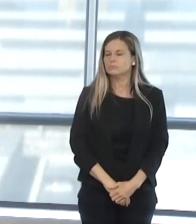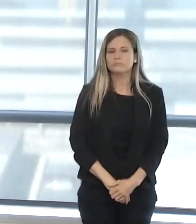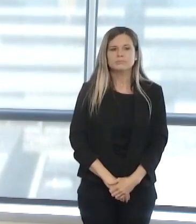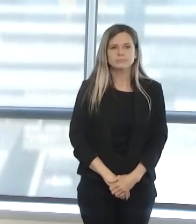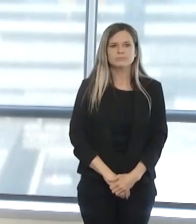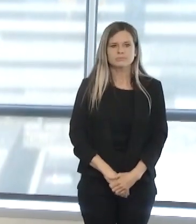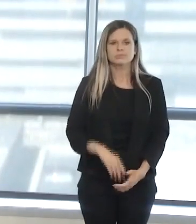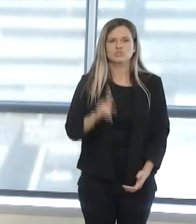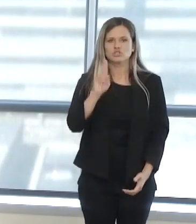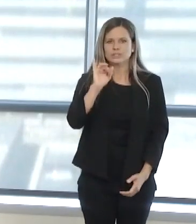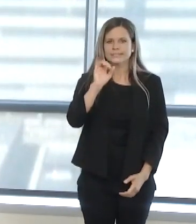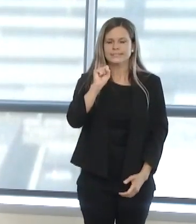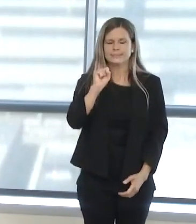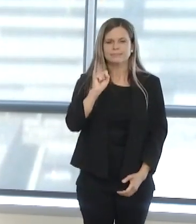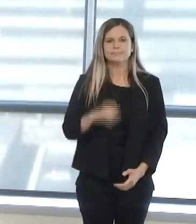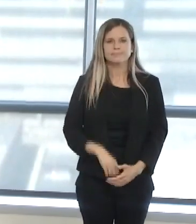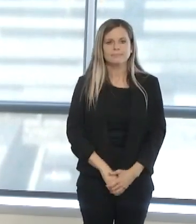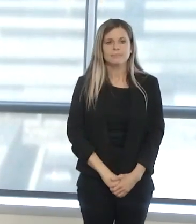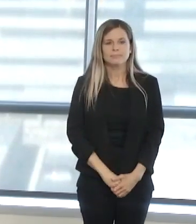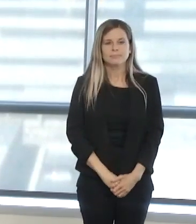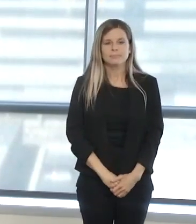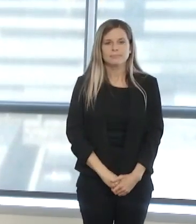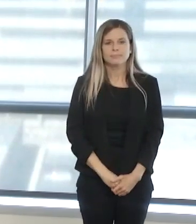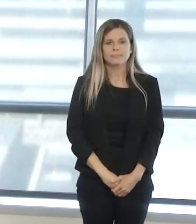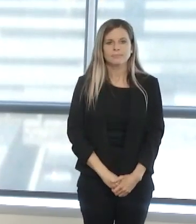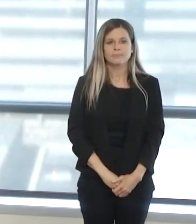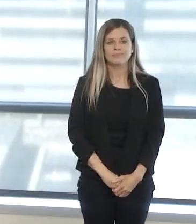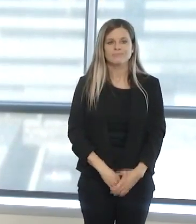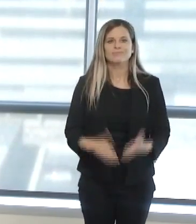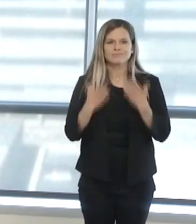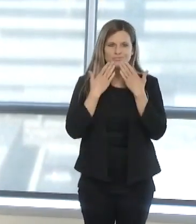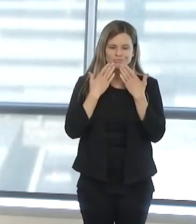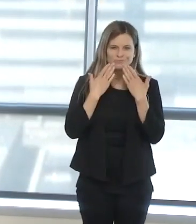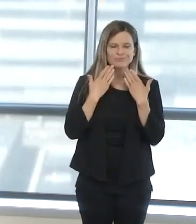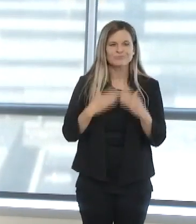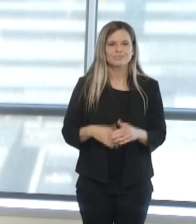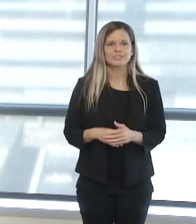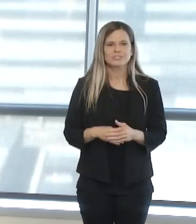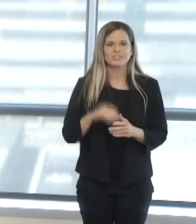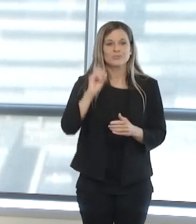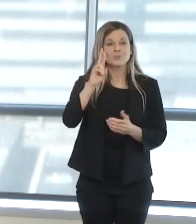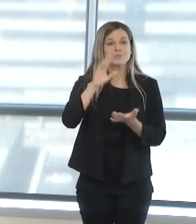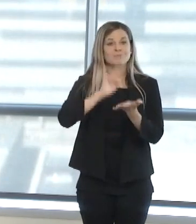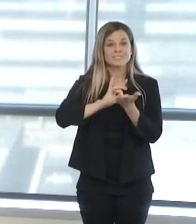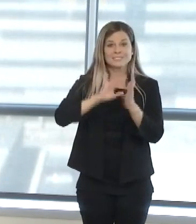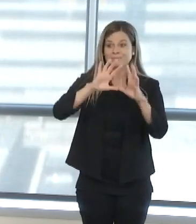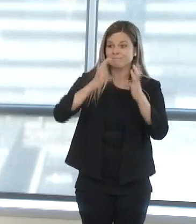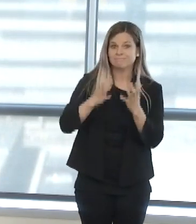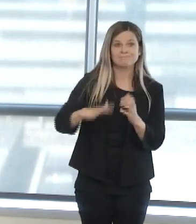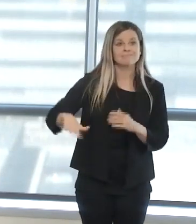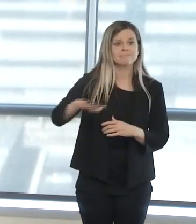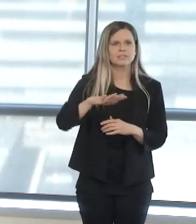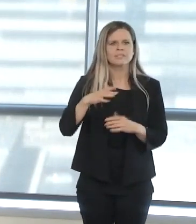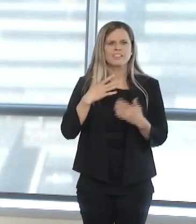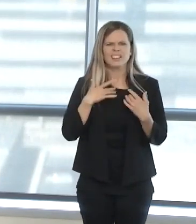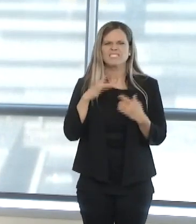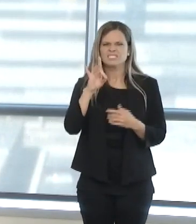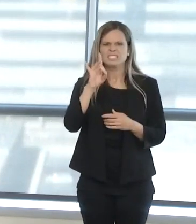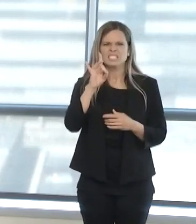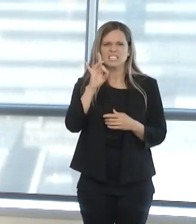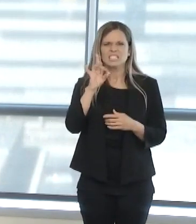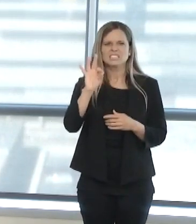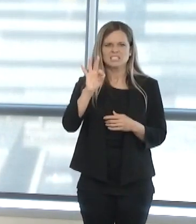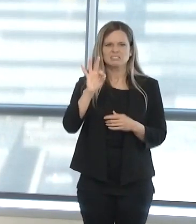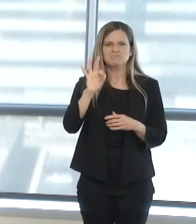Thank you for the question. OU Medicine has 89 adult intensive critical care licensed